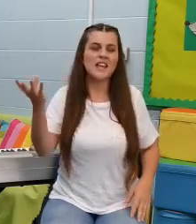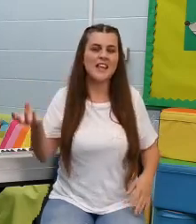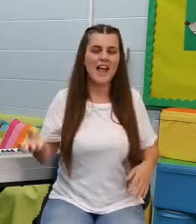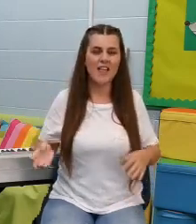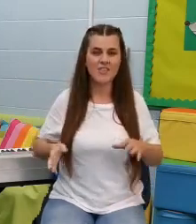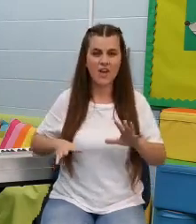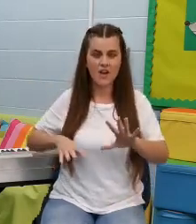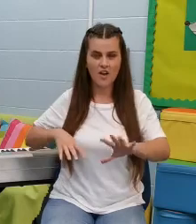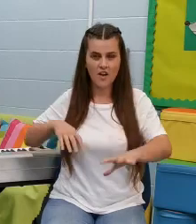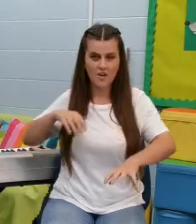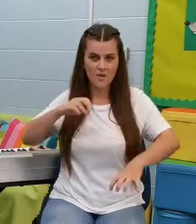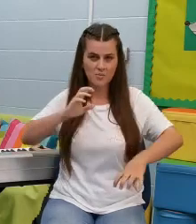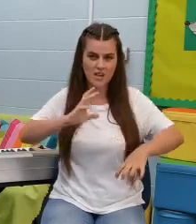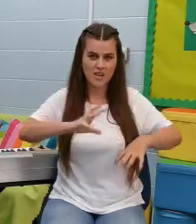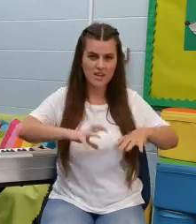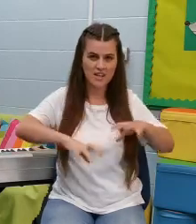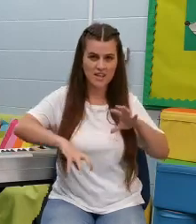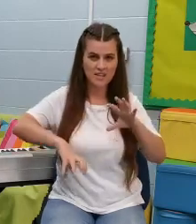and the beast